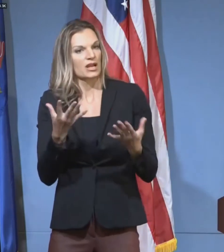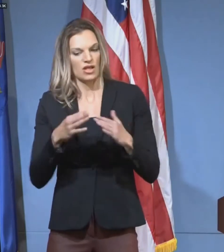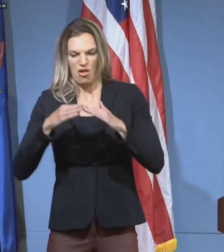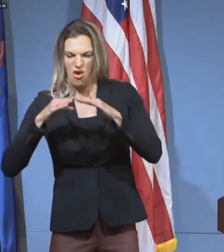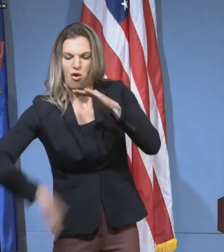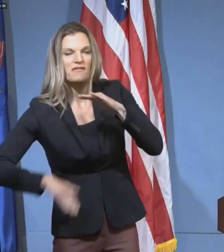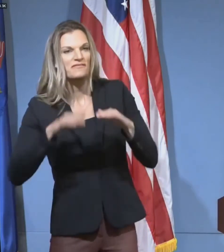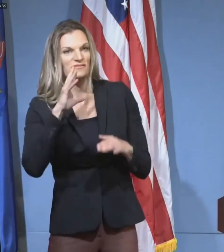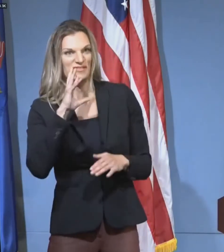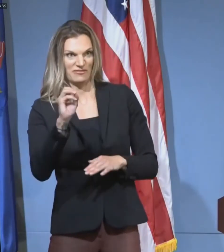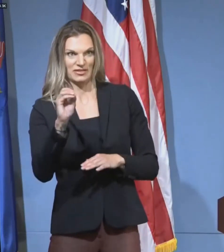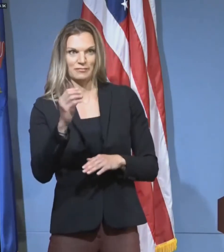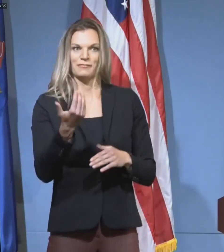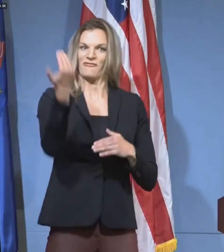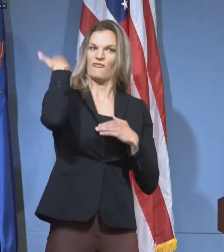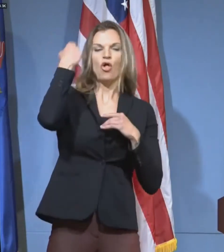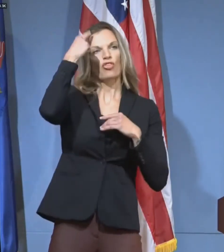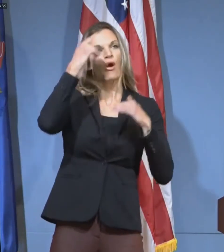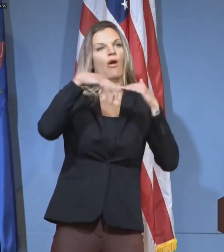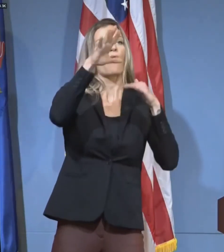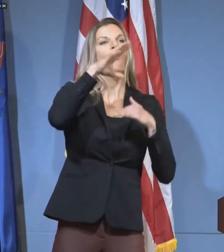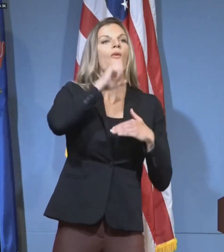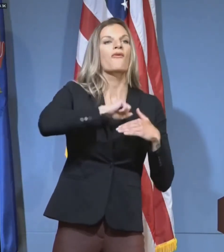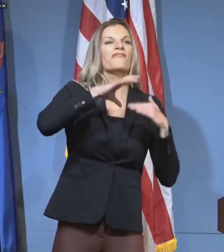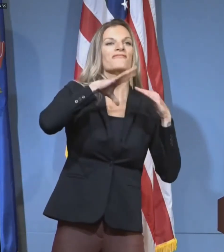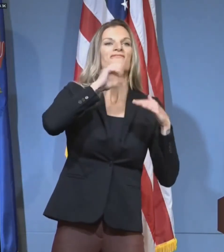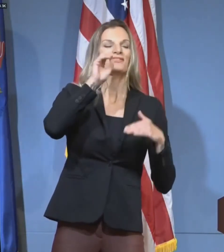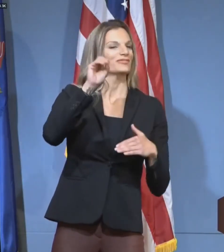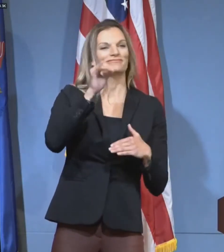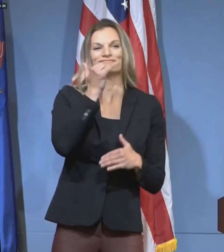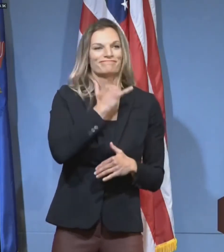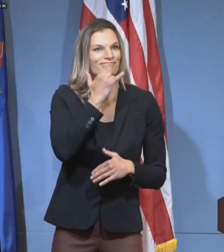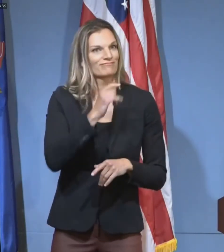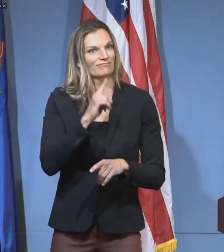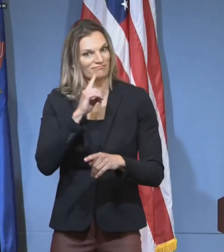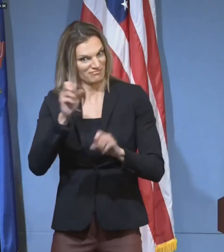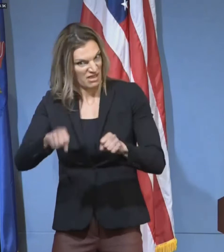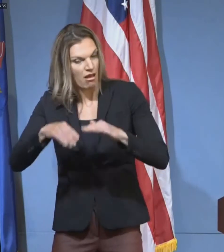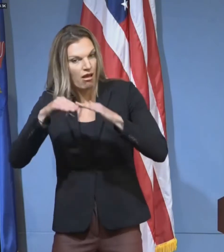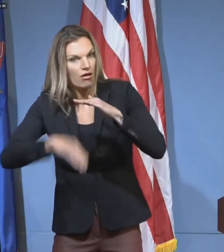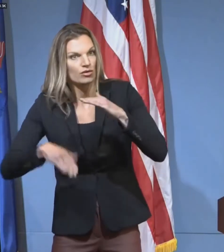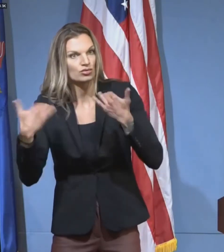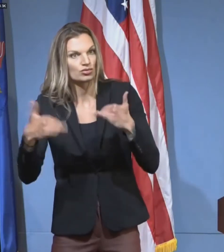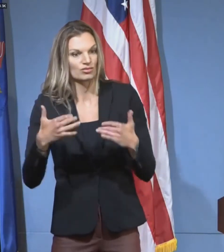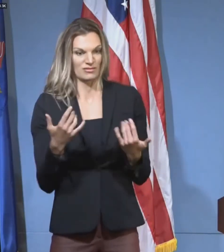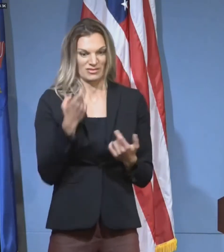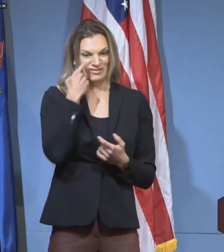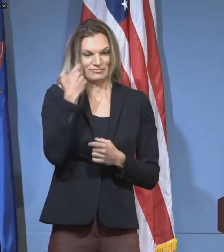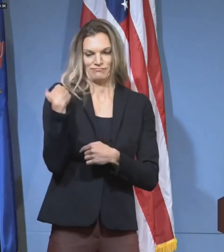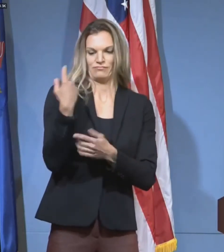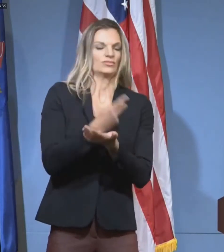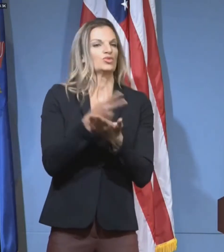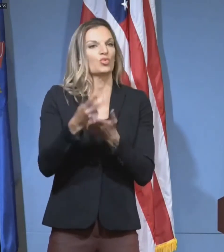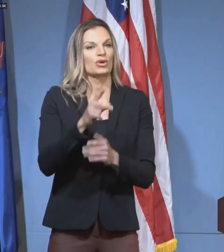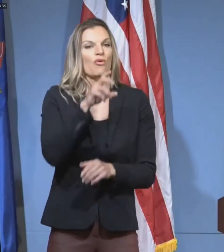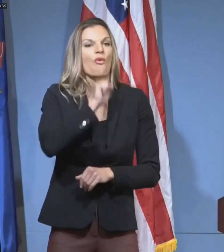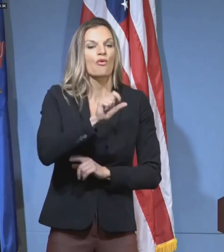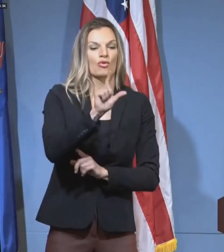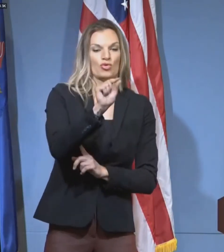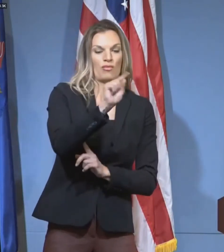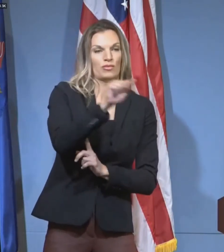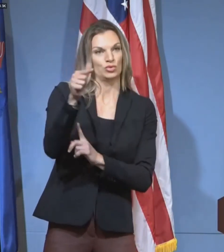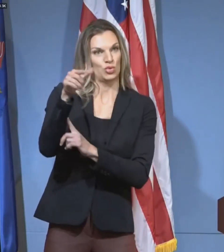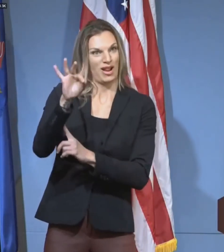of 50, and in the past two weeks, the rate of new cases is highest in people ages 20 to 29. 23